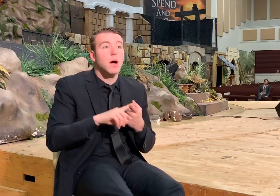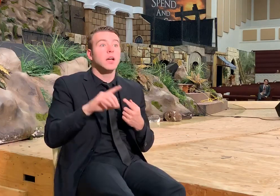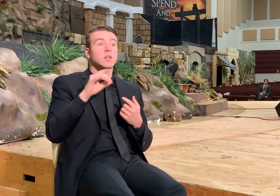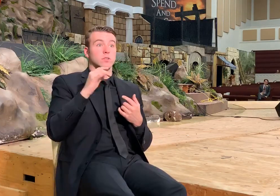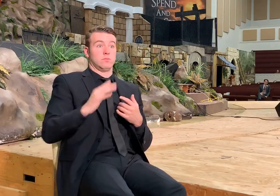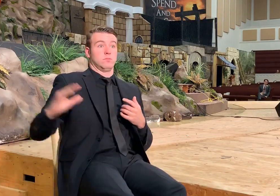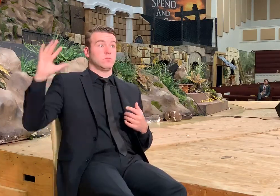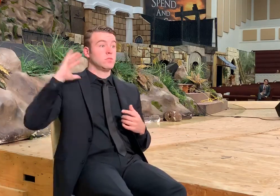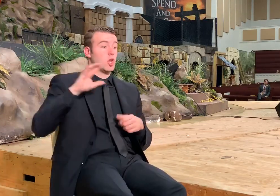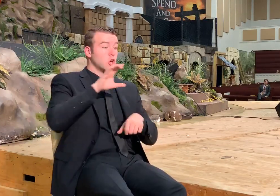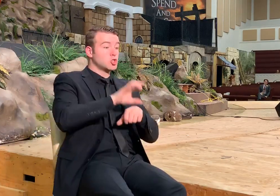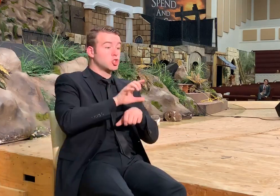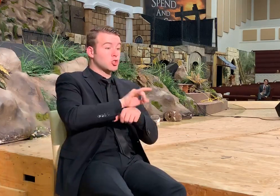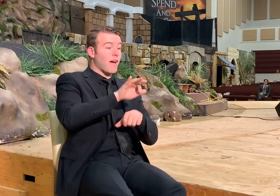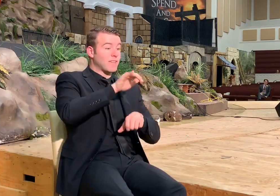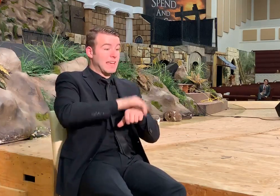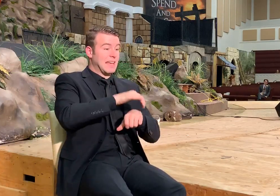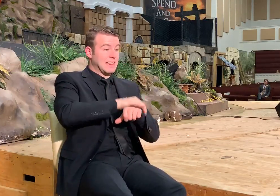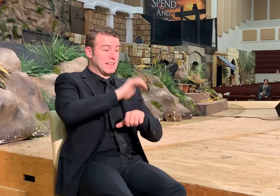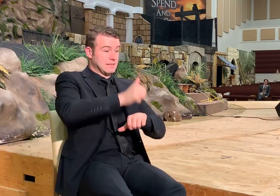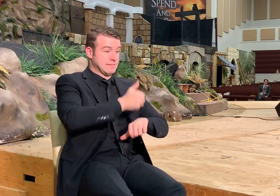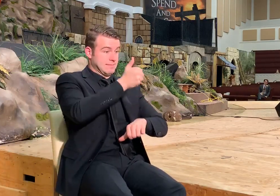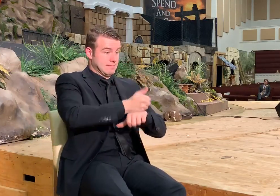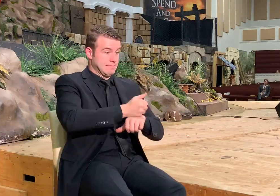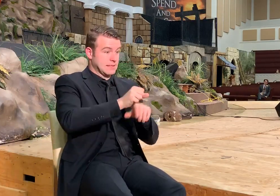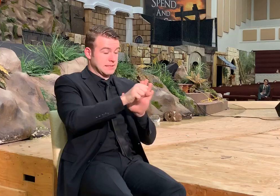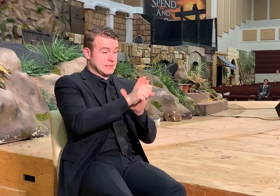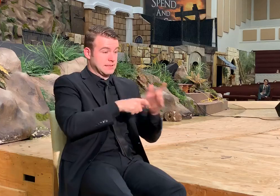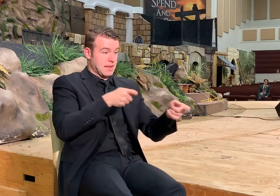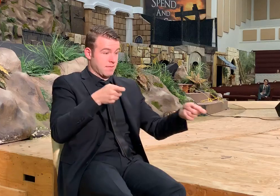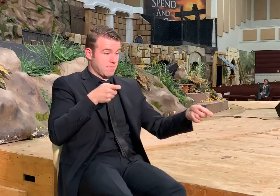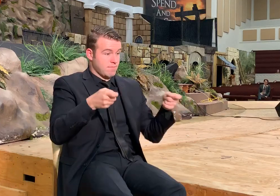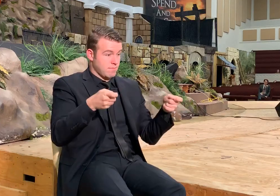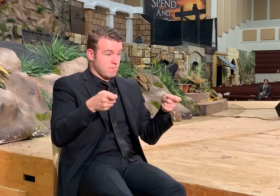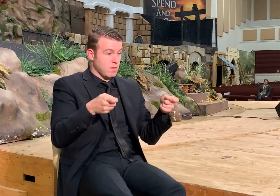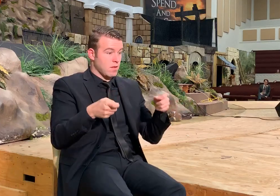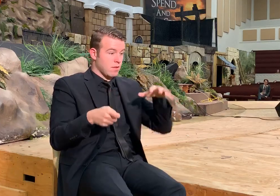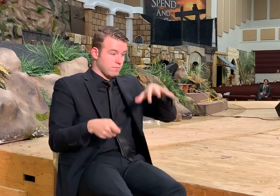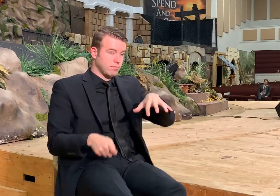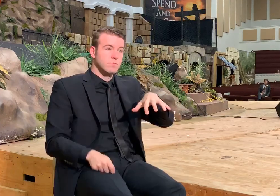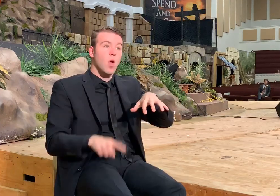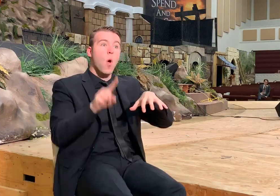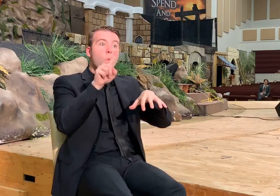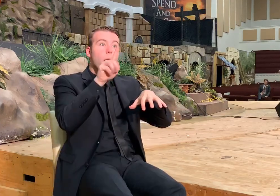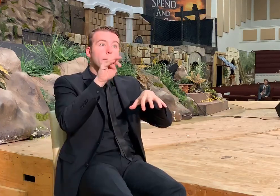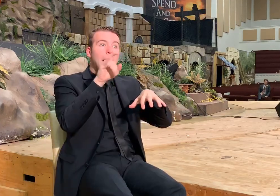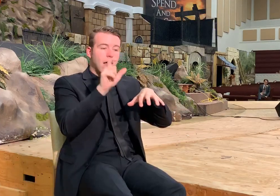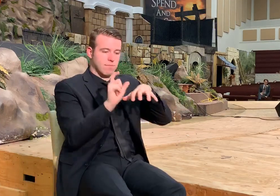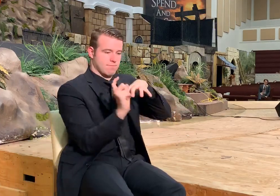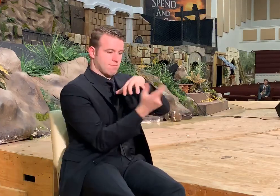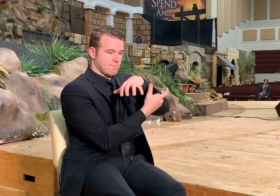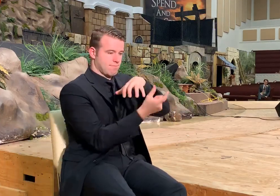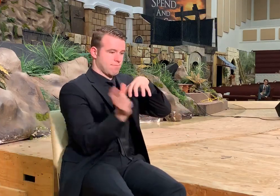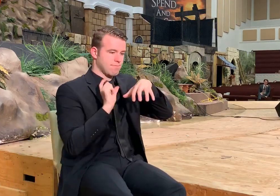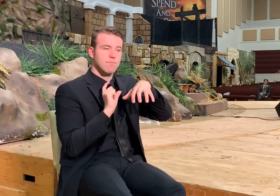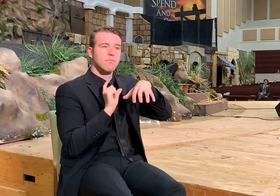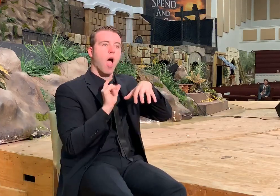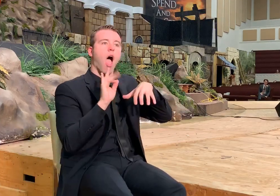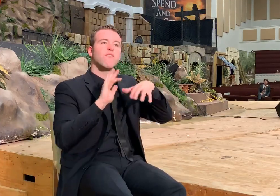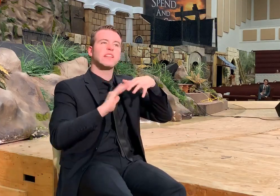church that was not a church of England state church within one mile of the wall of the, of the capital city.